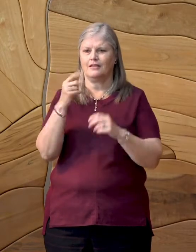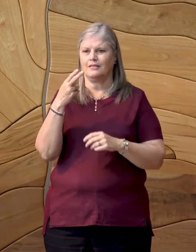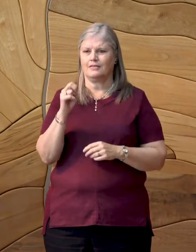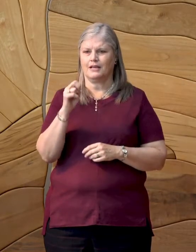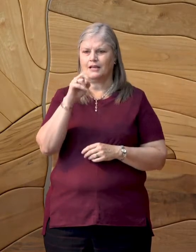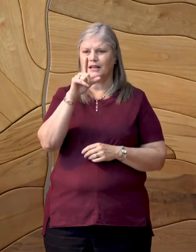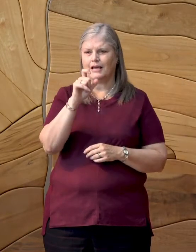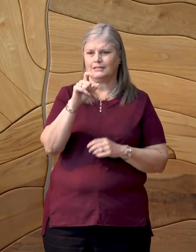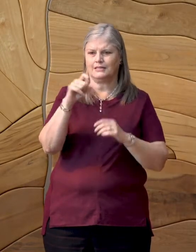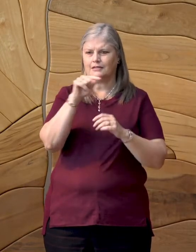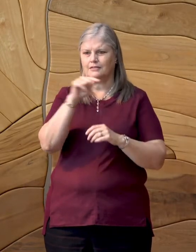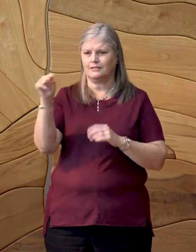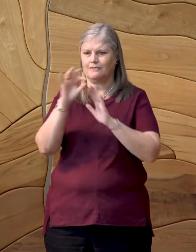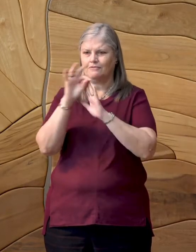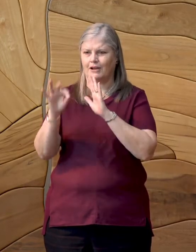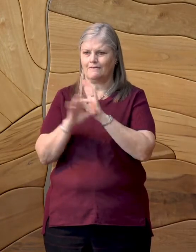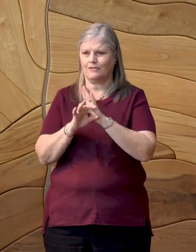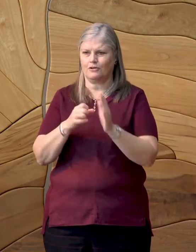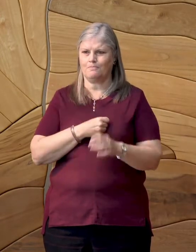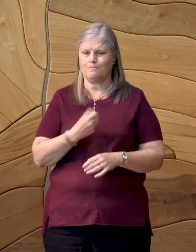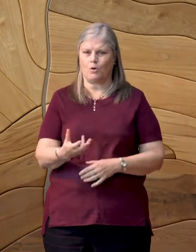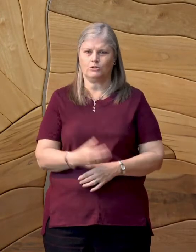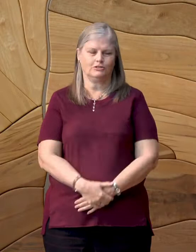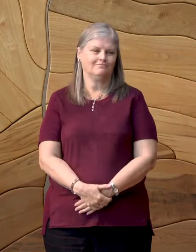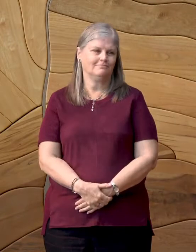Lexington-Frankfurt Poetry Group.